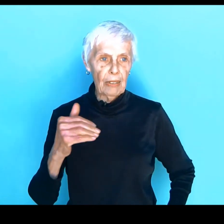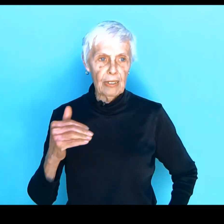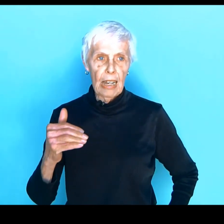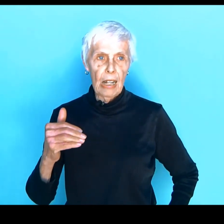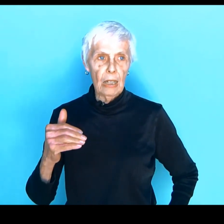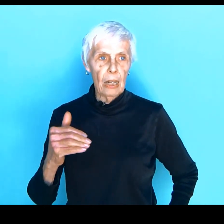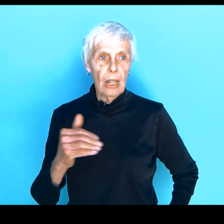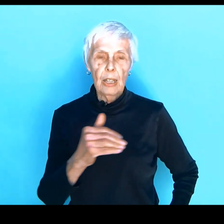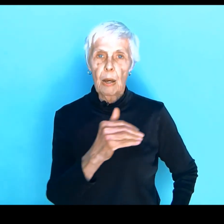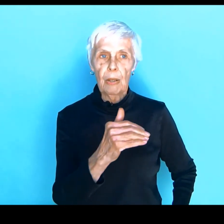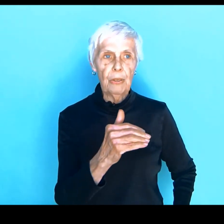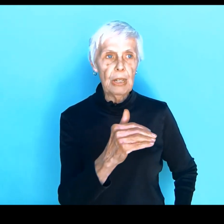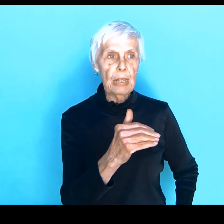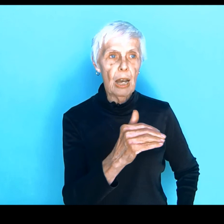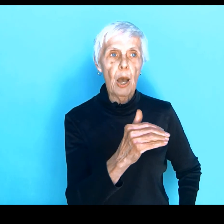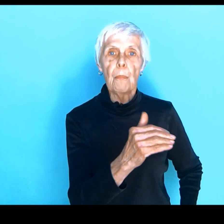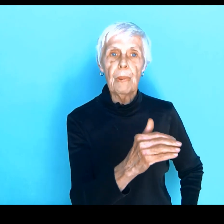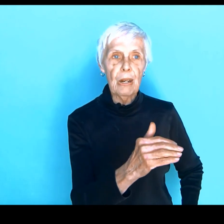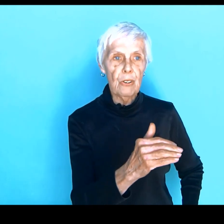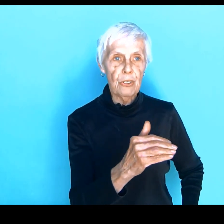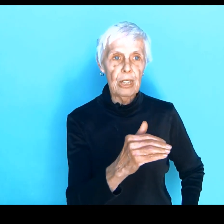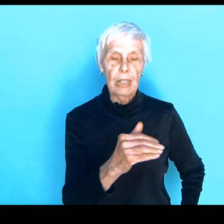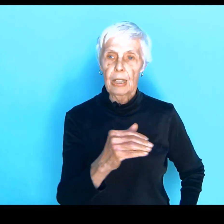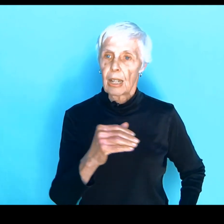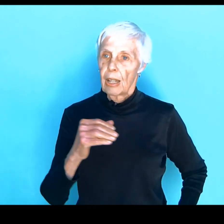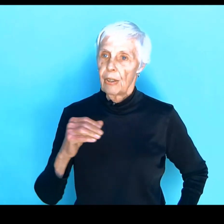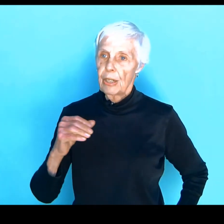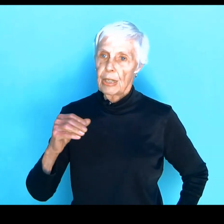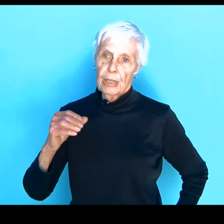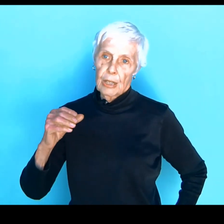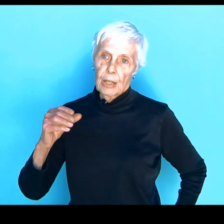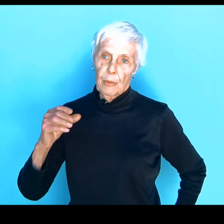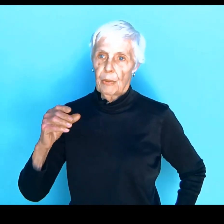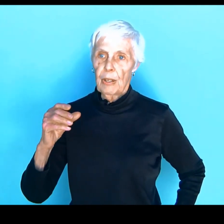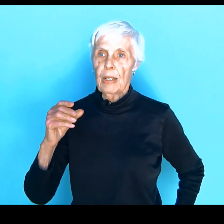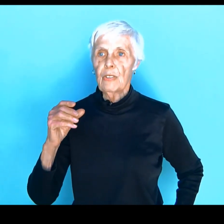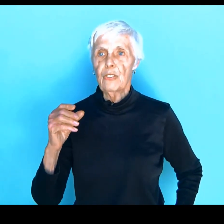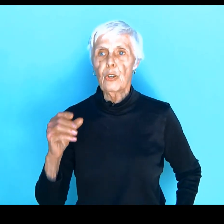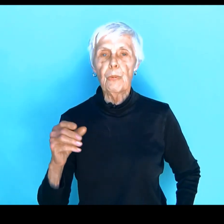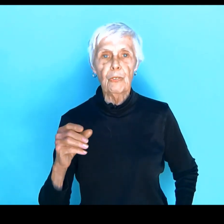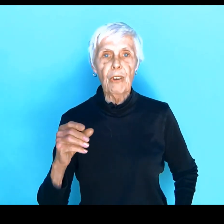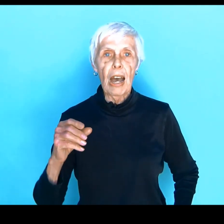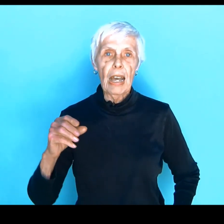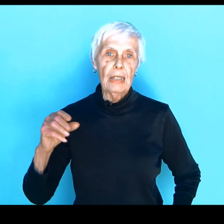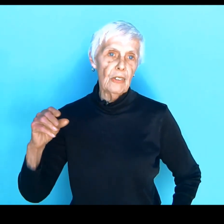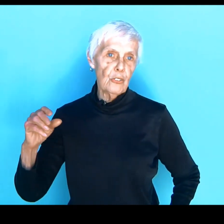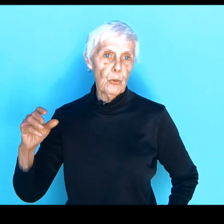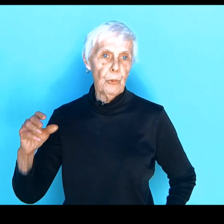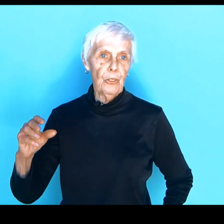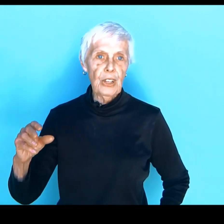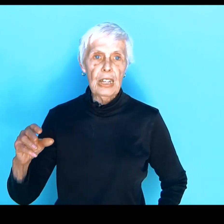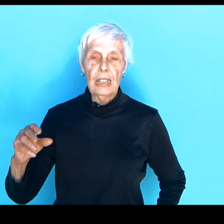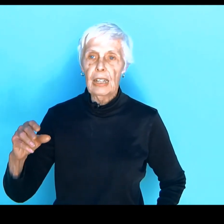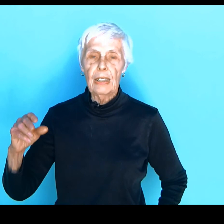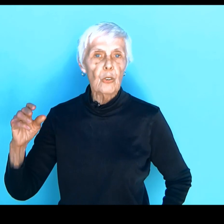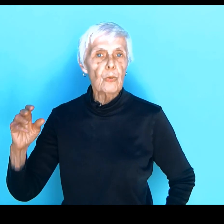XL, the bare skin, the super fine and super thin, and they're